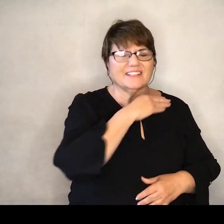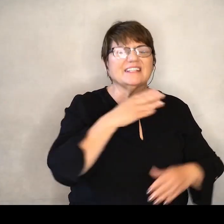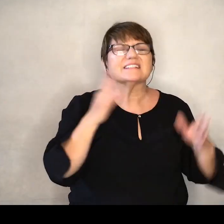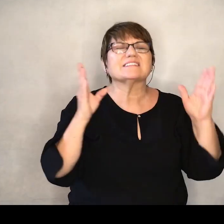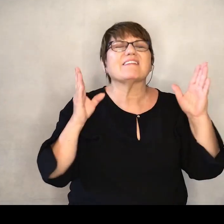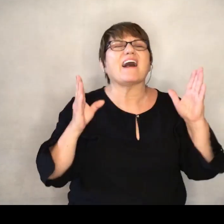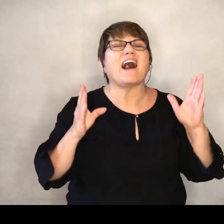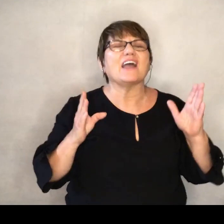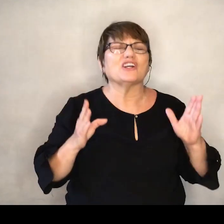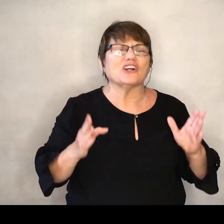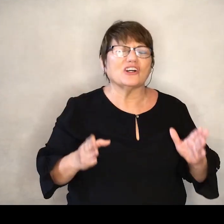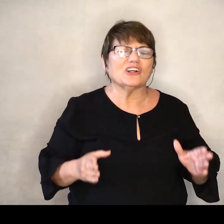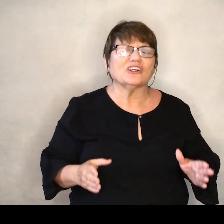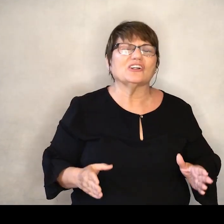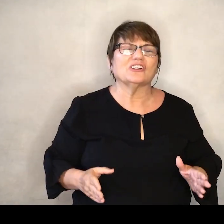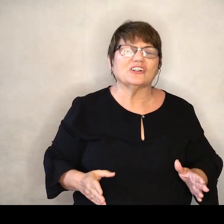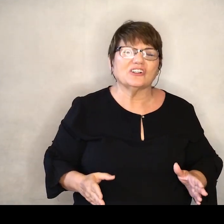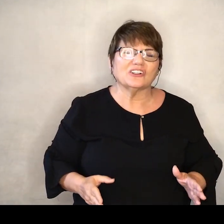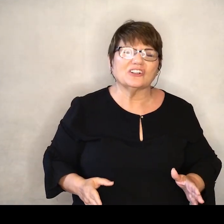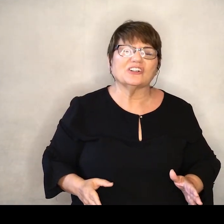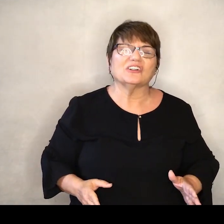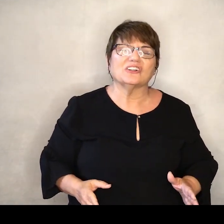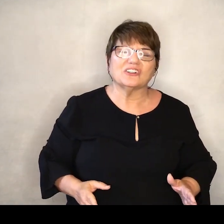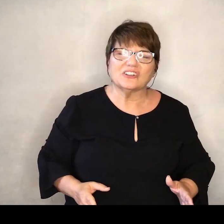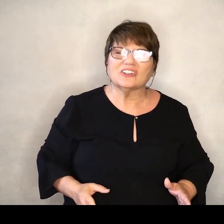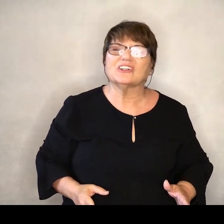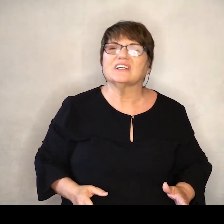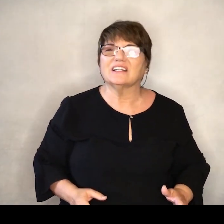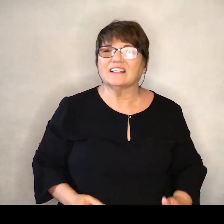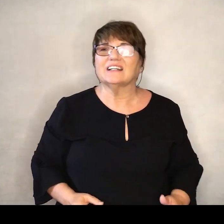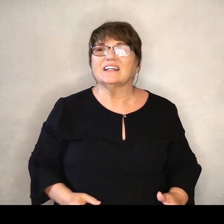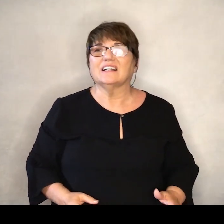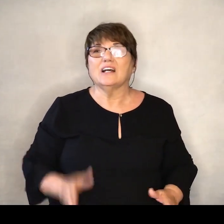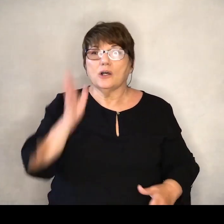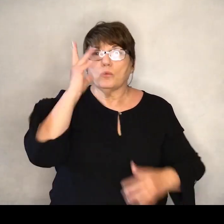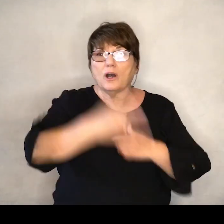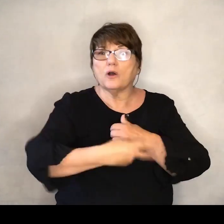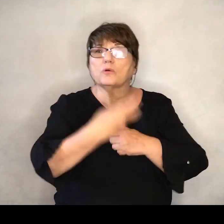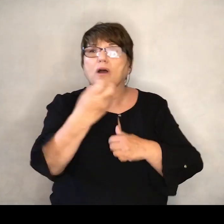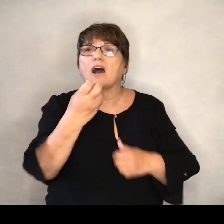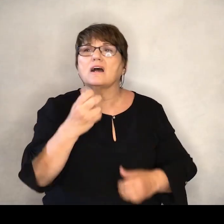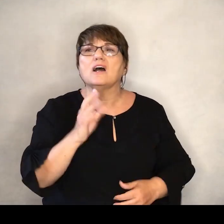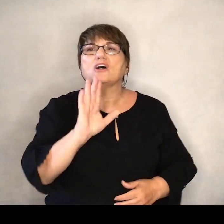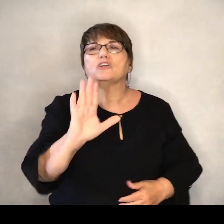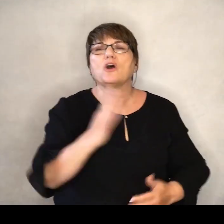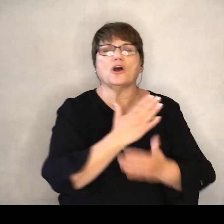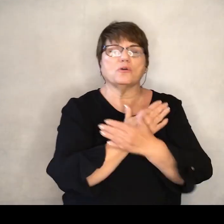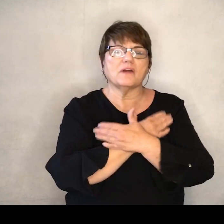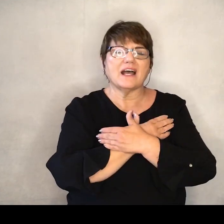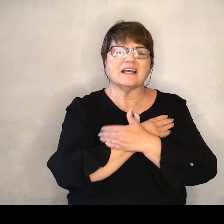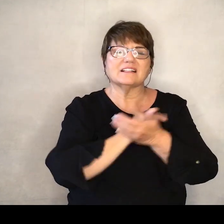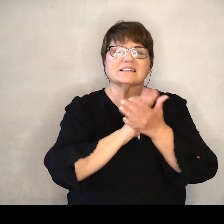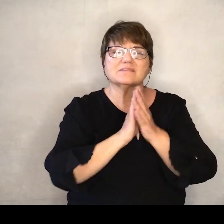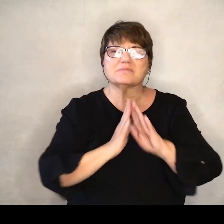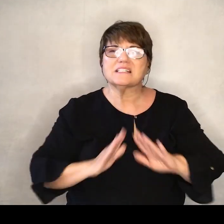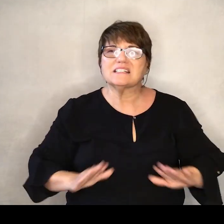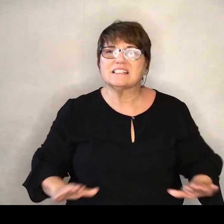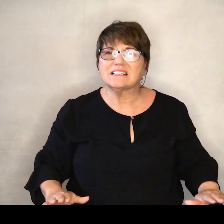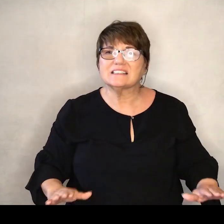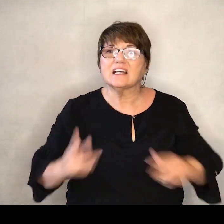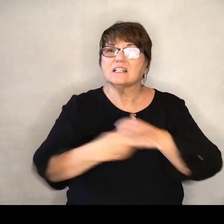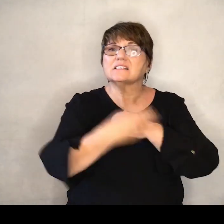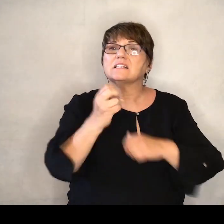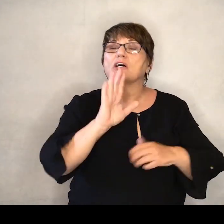he is a liar, he will grab your wrist, steal your